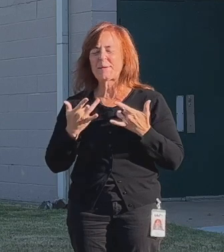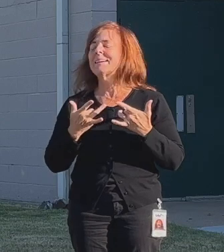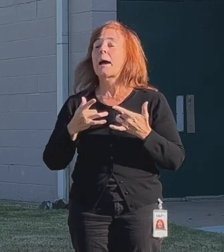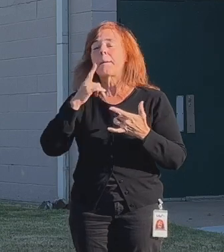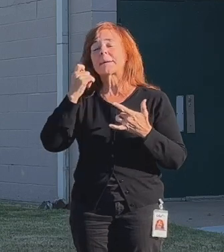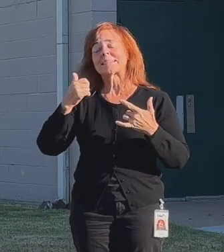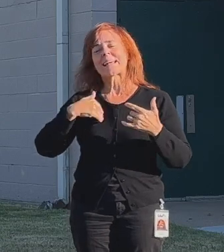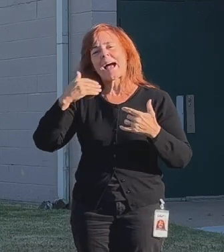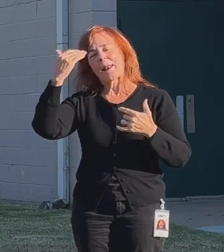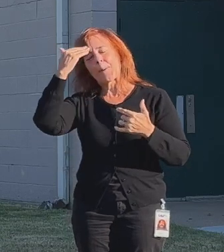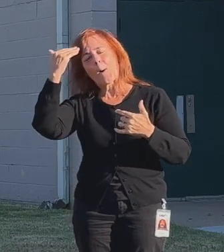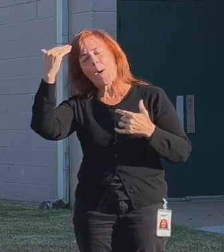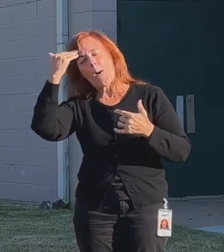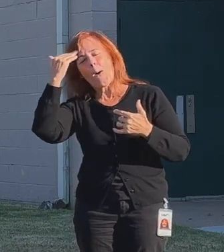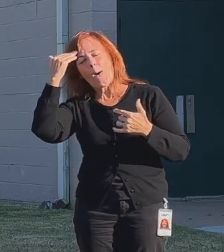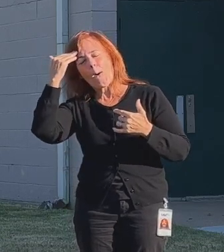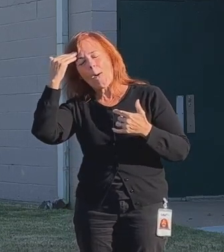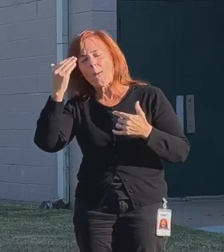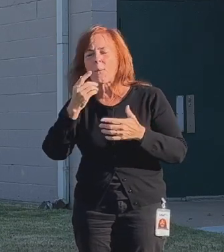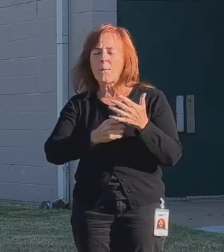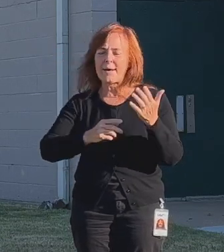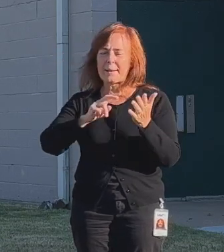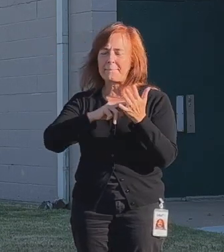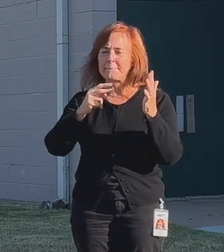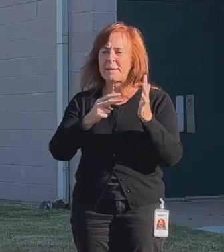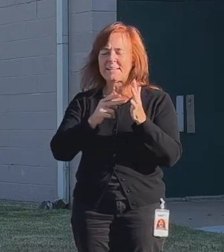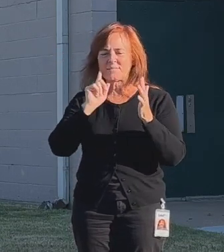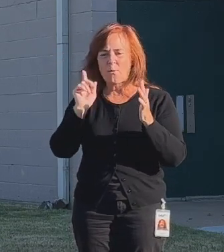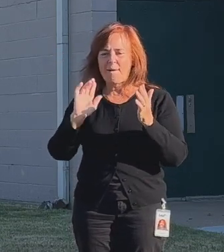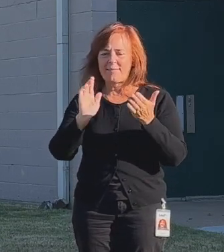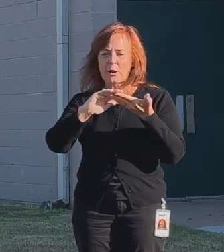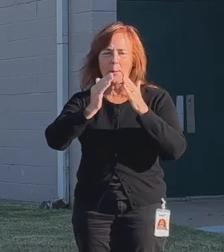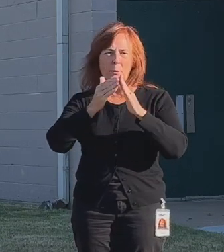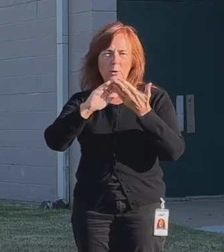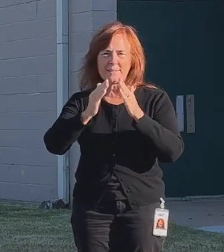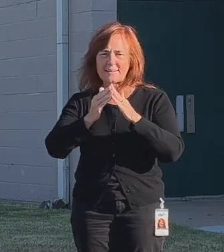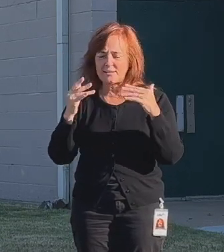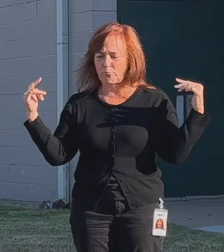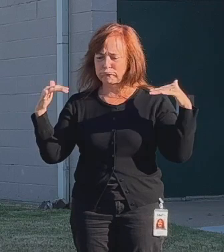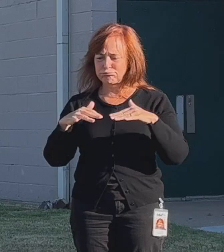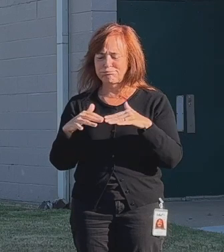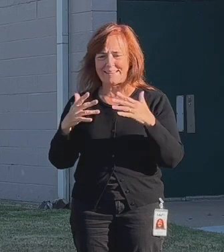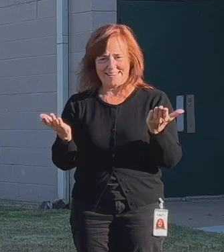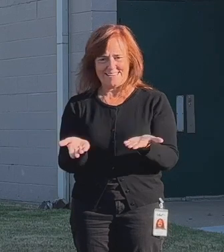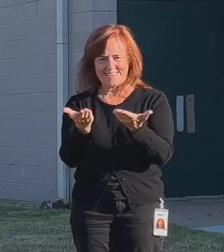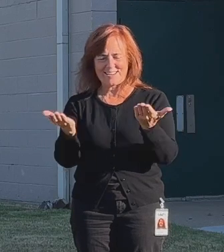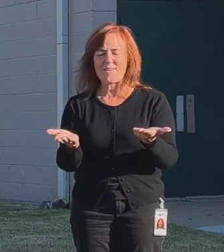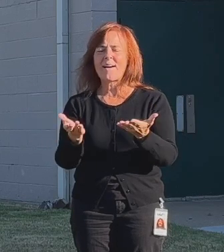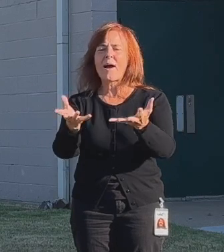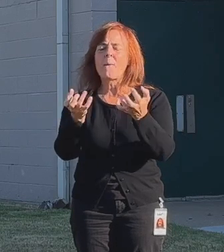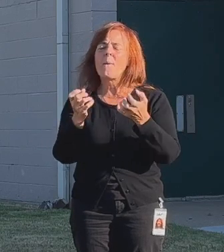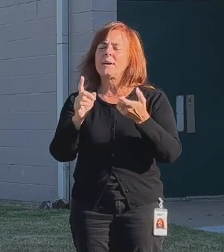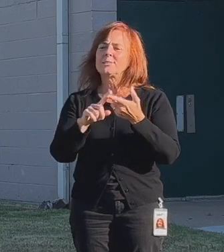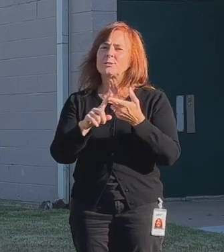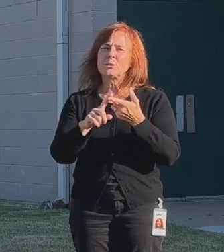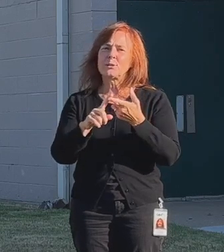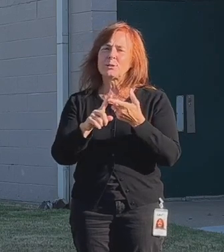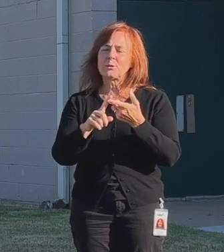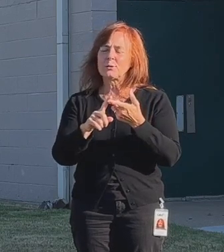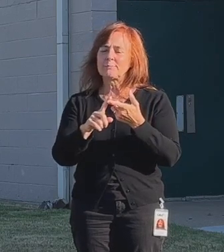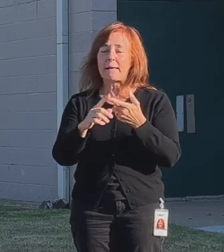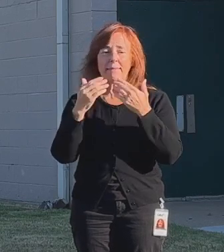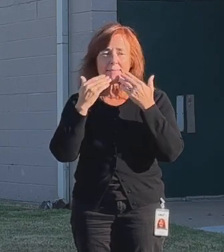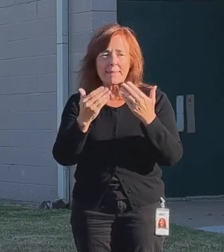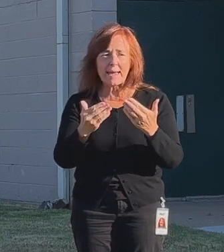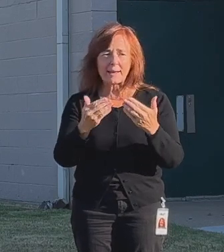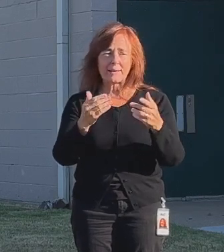Because I know what it means for our community. And I want to, one, I do want